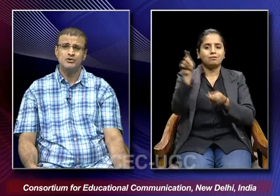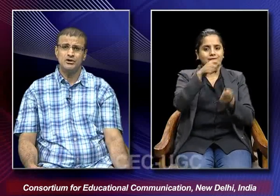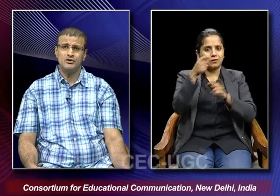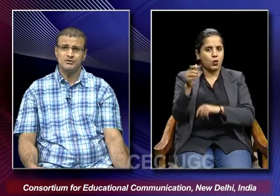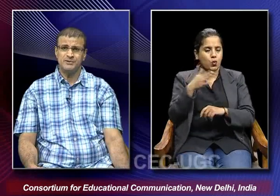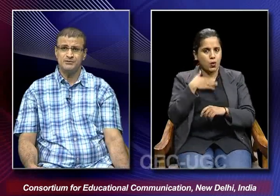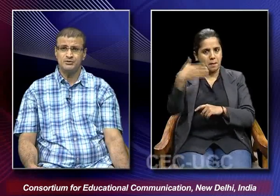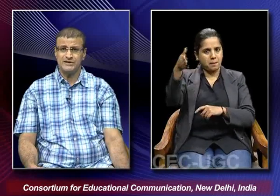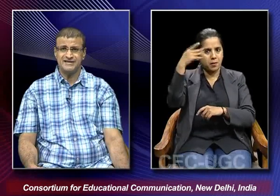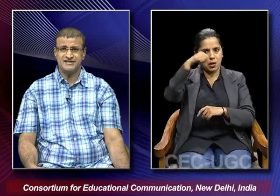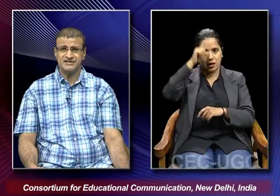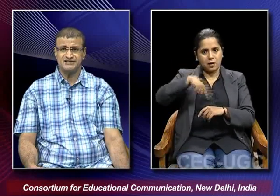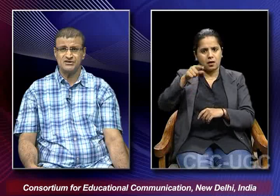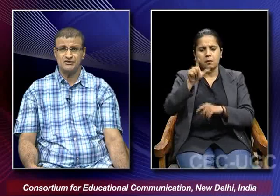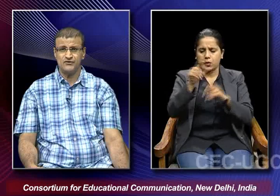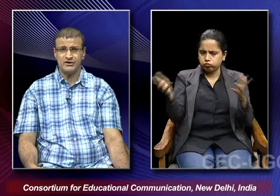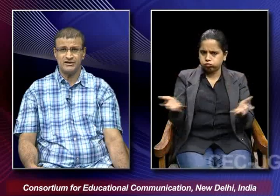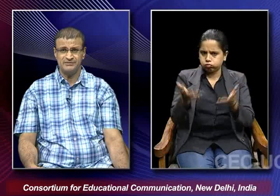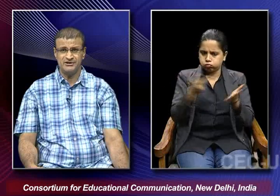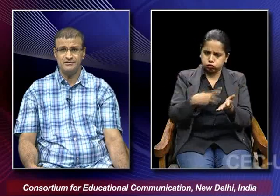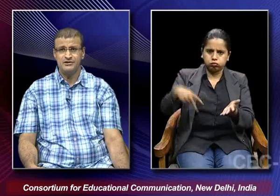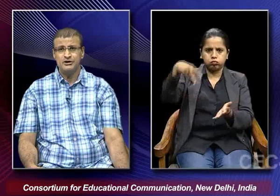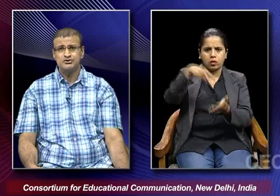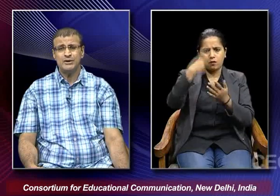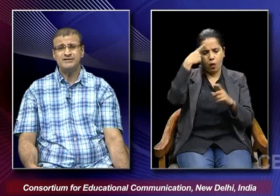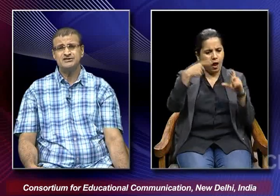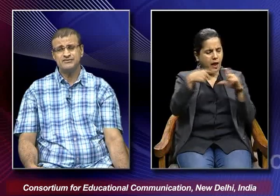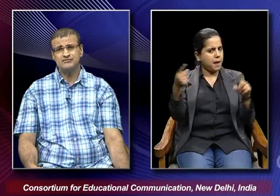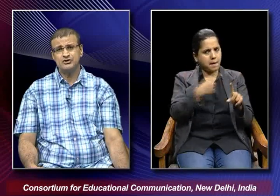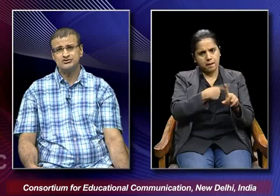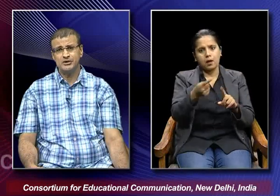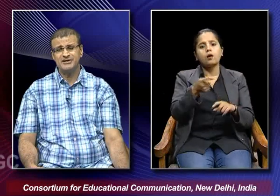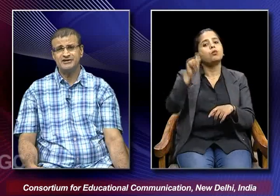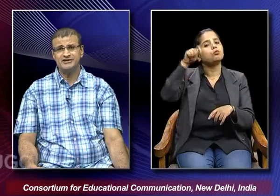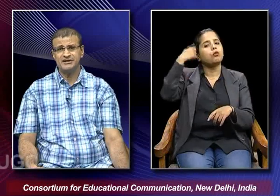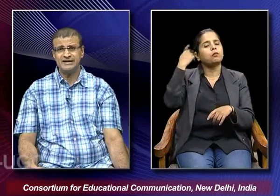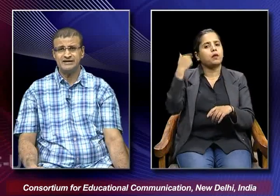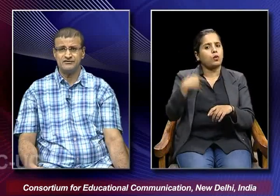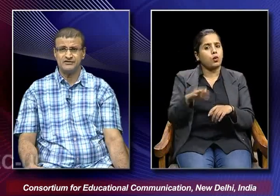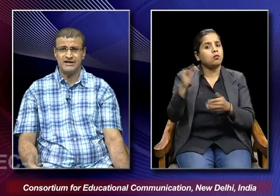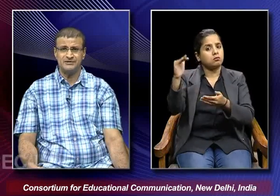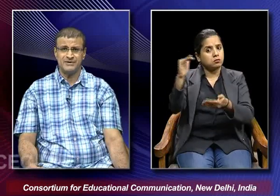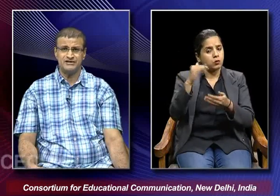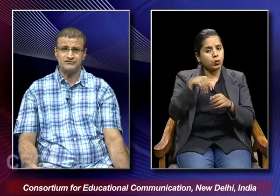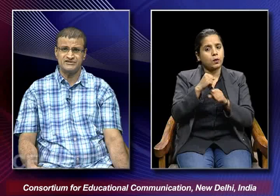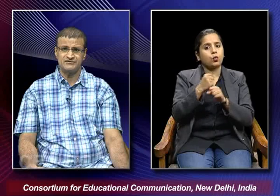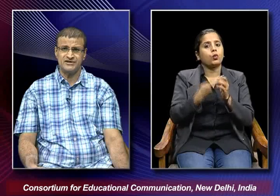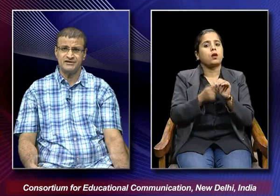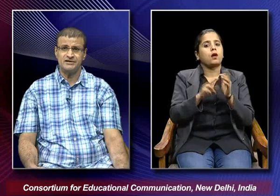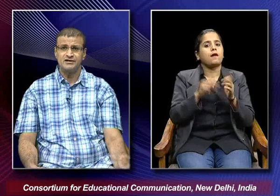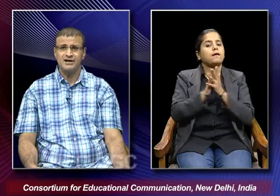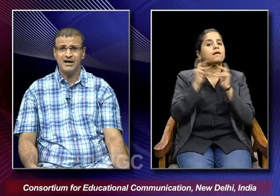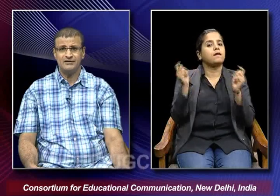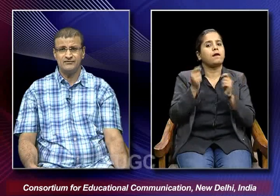calling on the people to rise against the foreign enemy so and this film was nominated in the category of the grand prize of festival